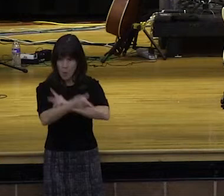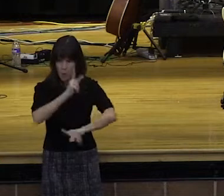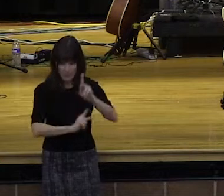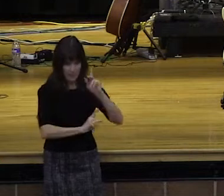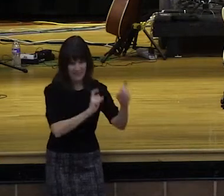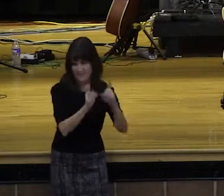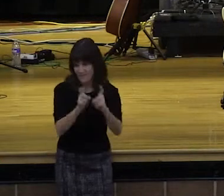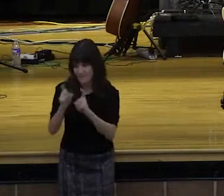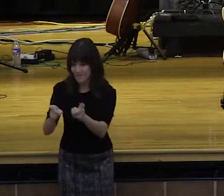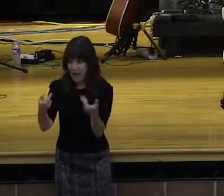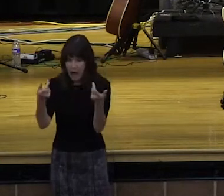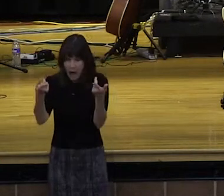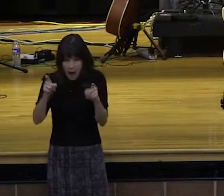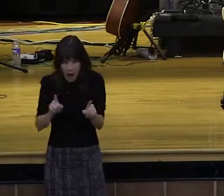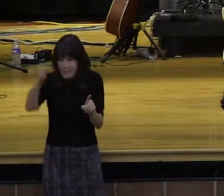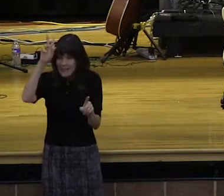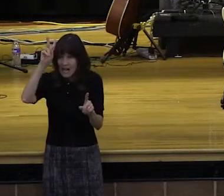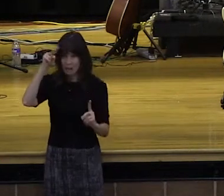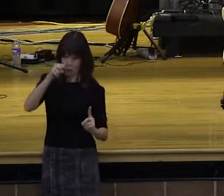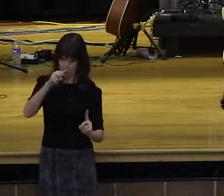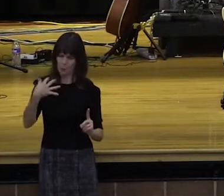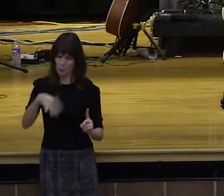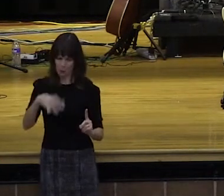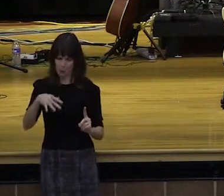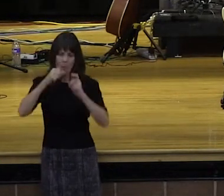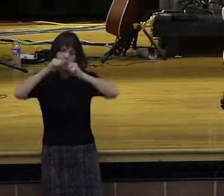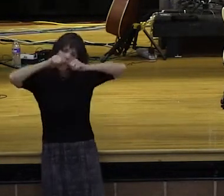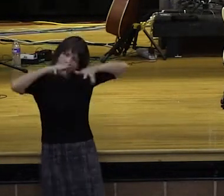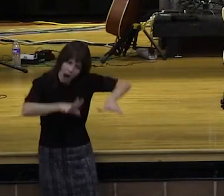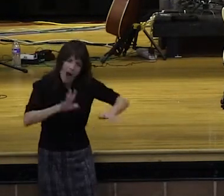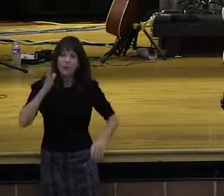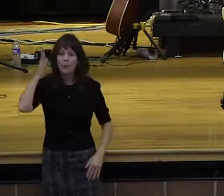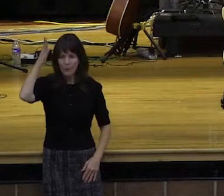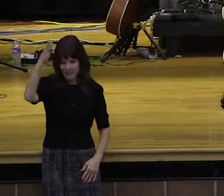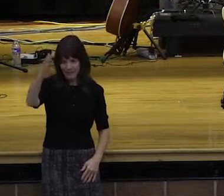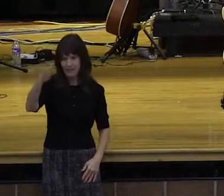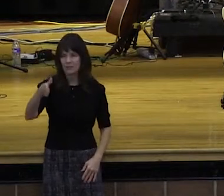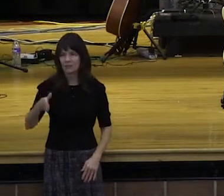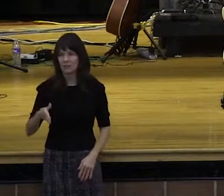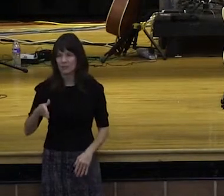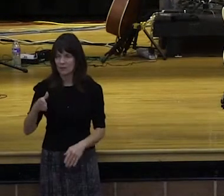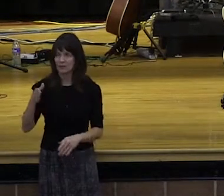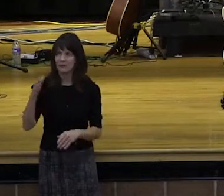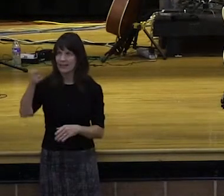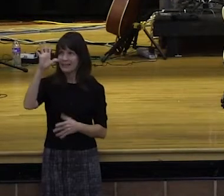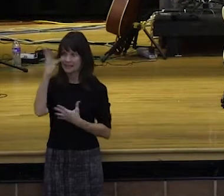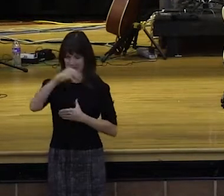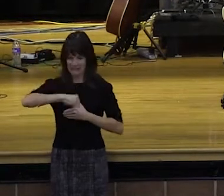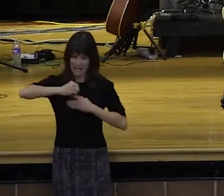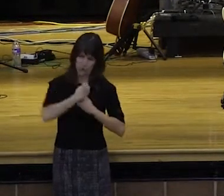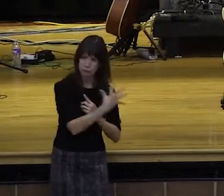yourselves to the down and out, your lives will begin to glow in the darkness. Your shadowed lives will be